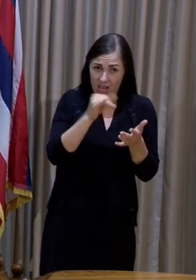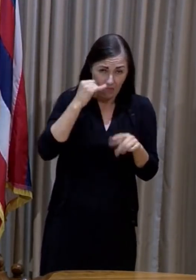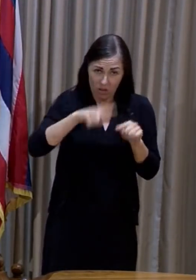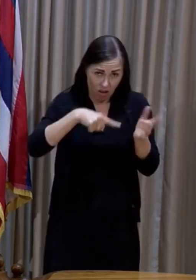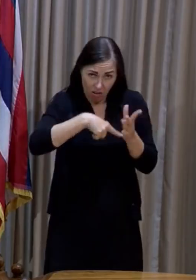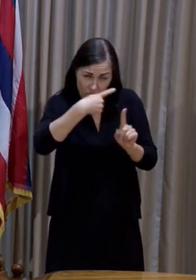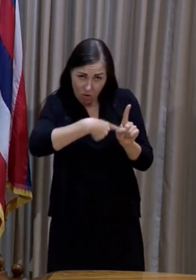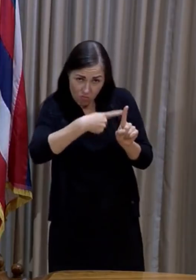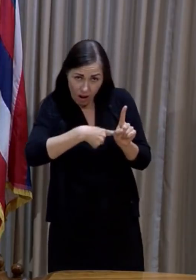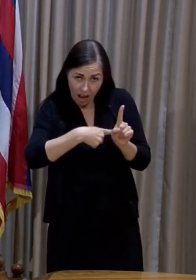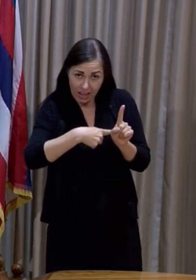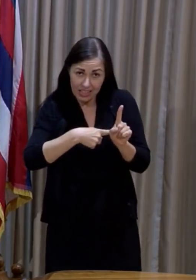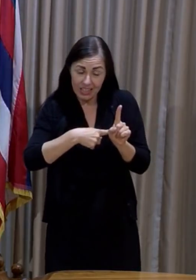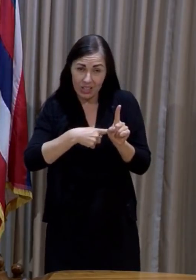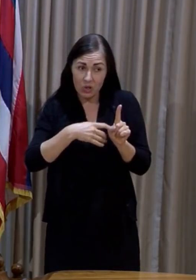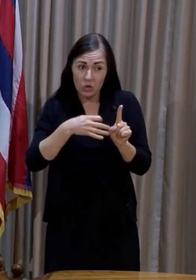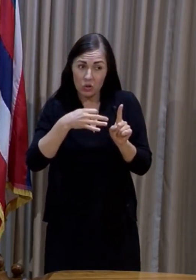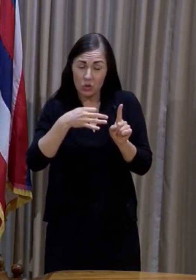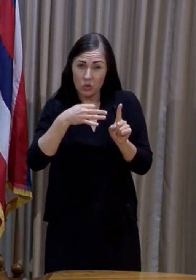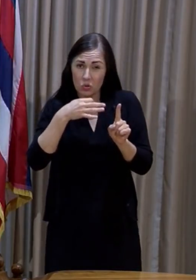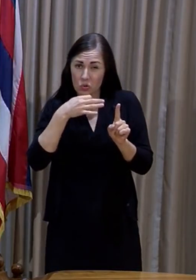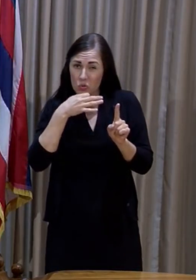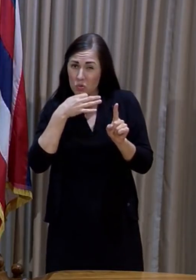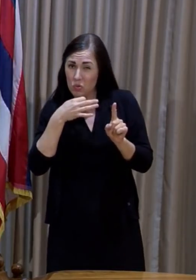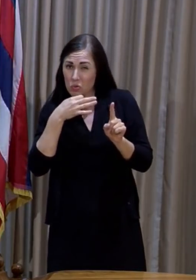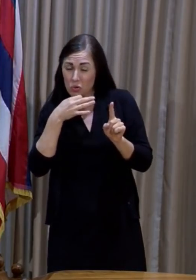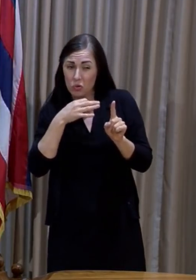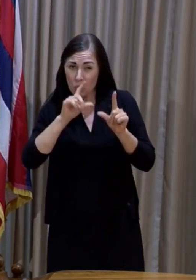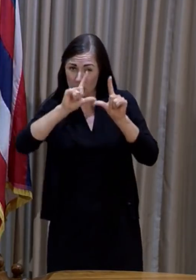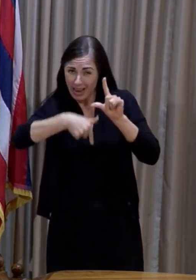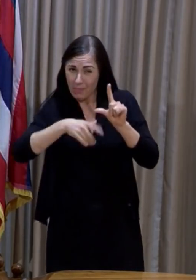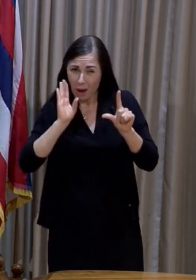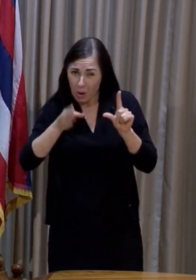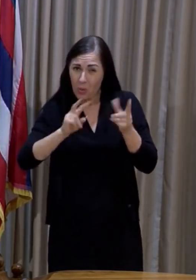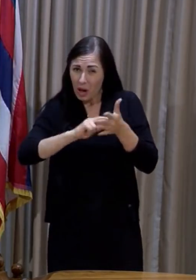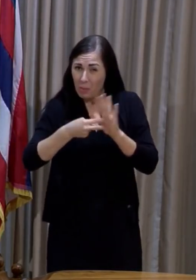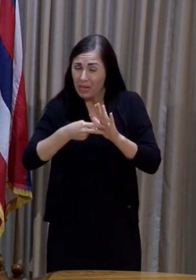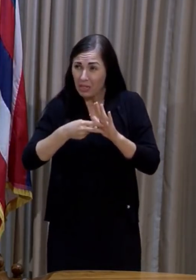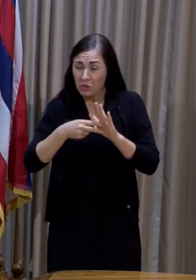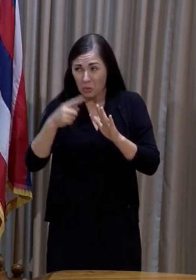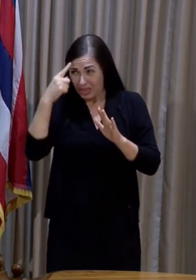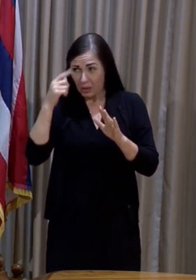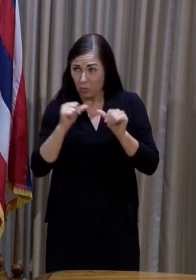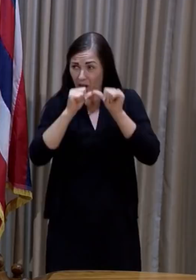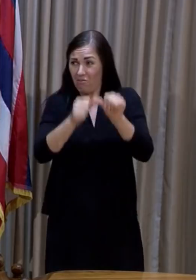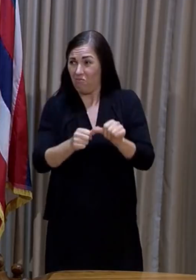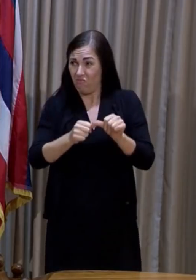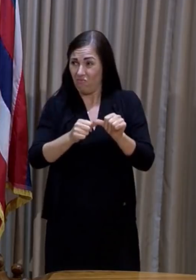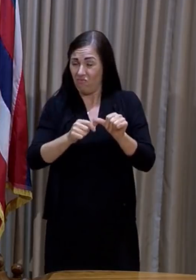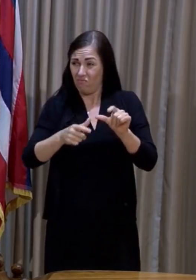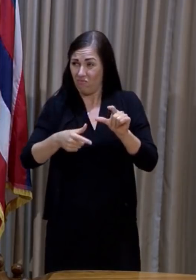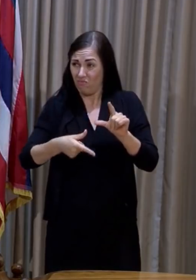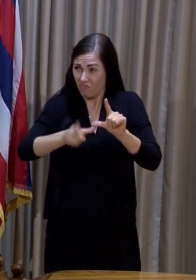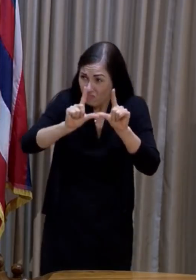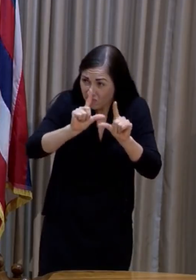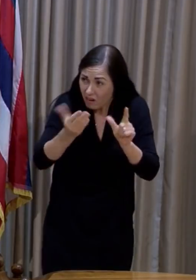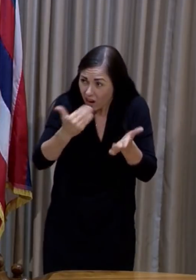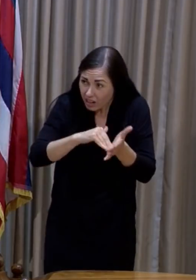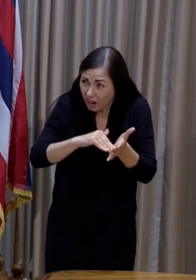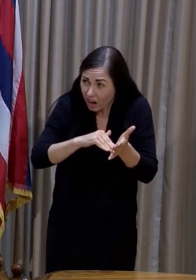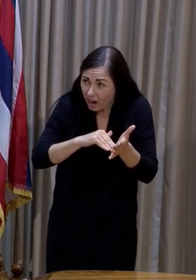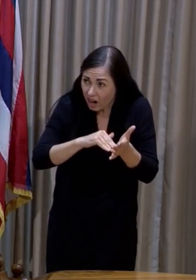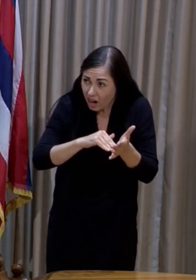be put back in play, given all that's going on? You know, we